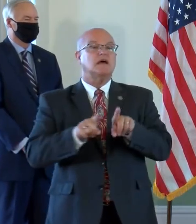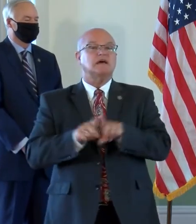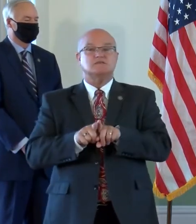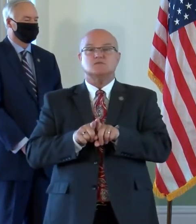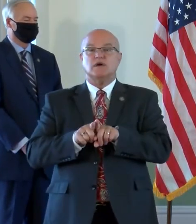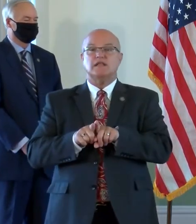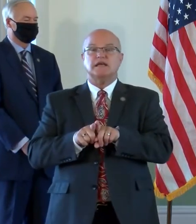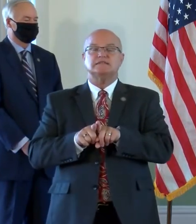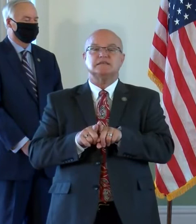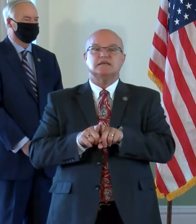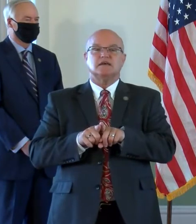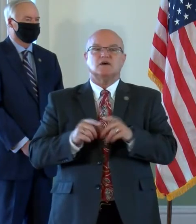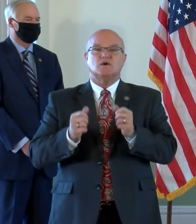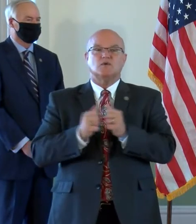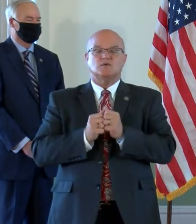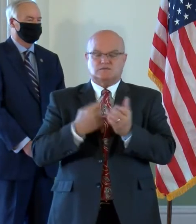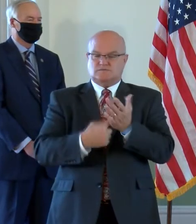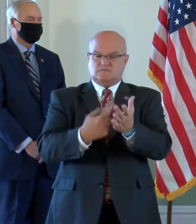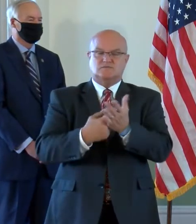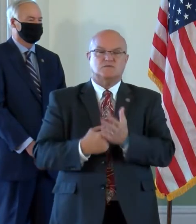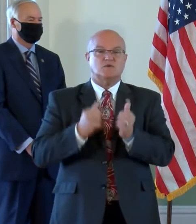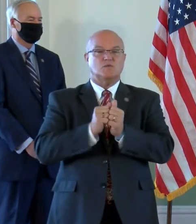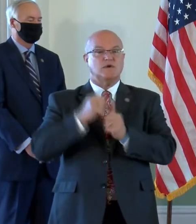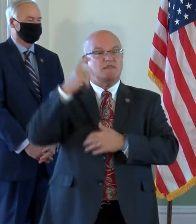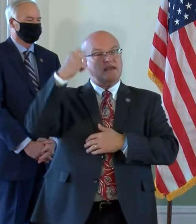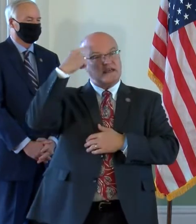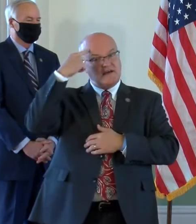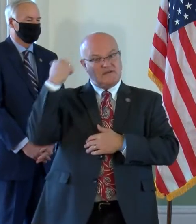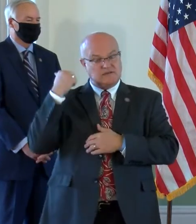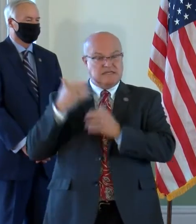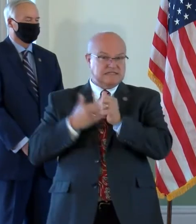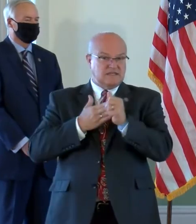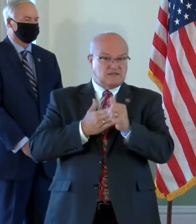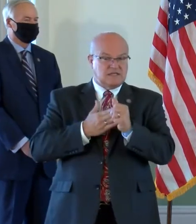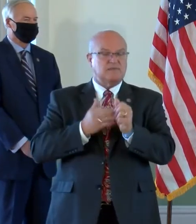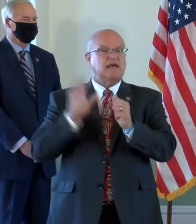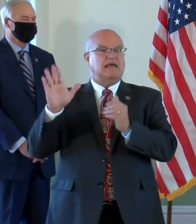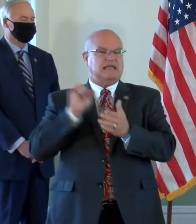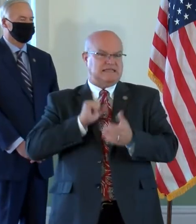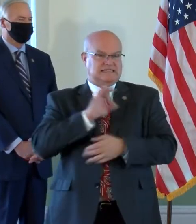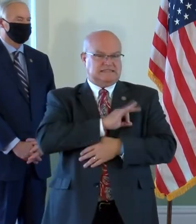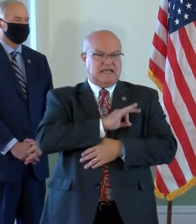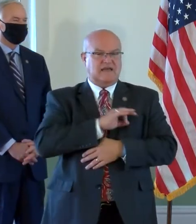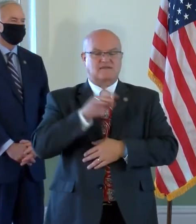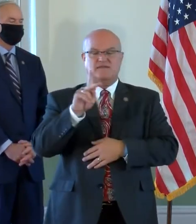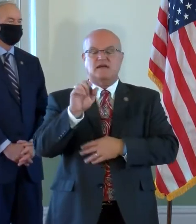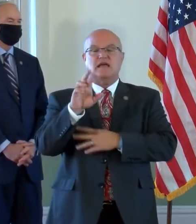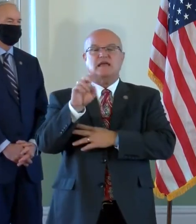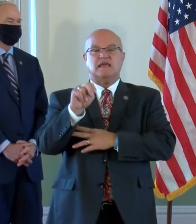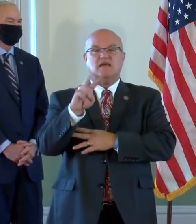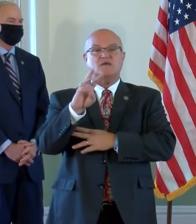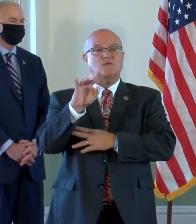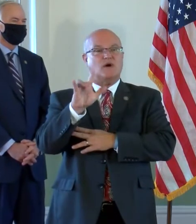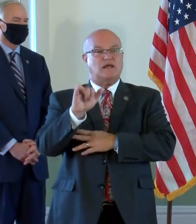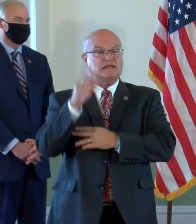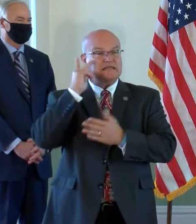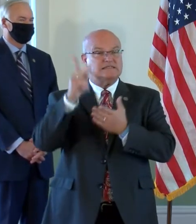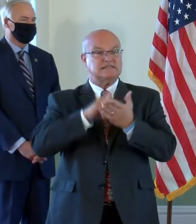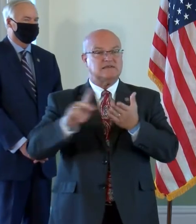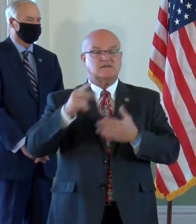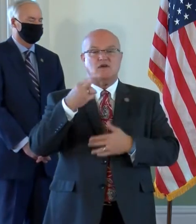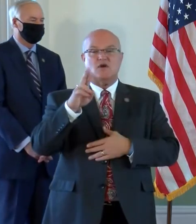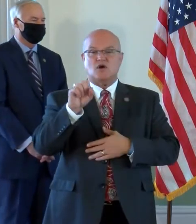initializing with Governor Hutchinson's leadership and with help from his staff, Karen Whatley and Secretary Hurst,